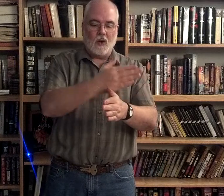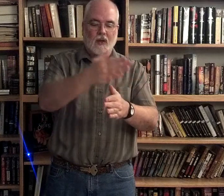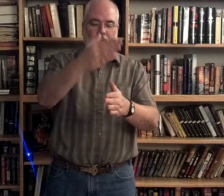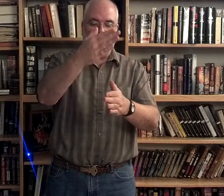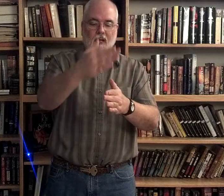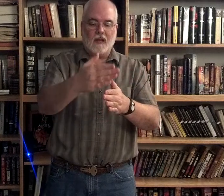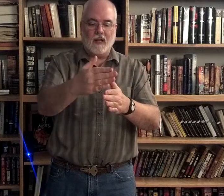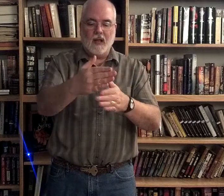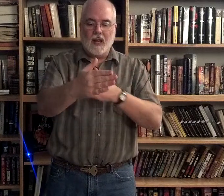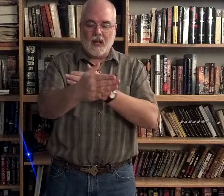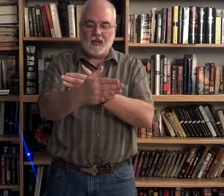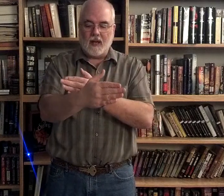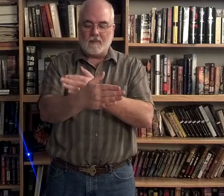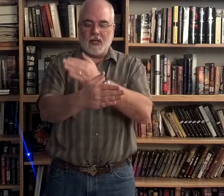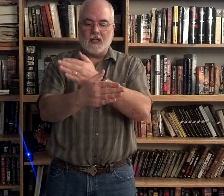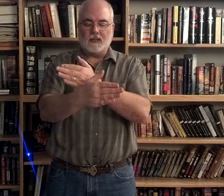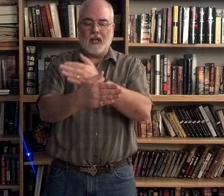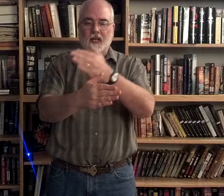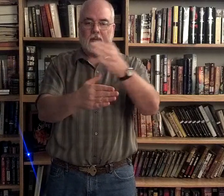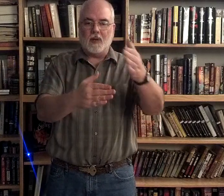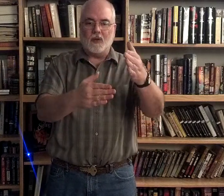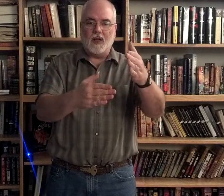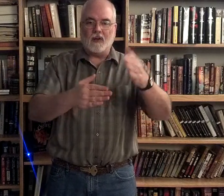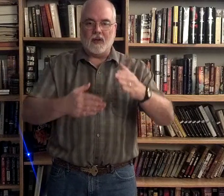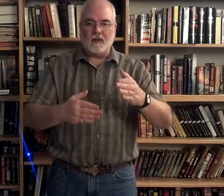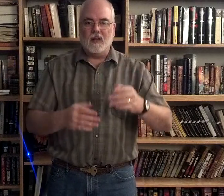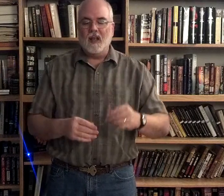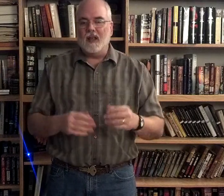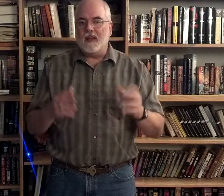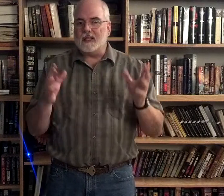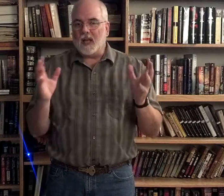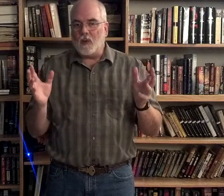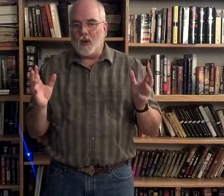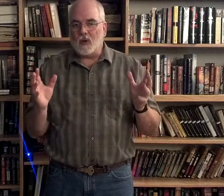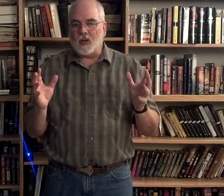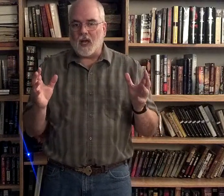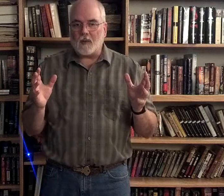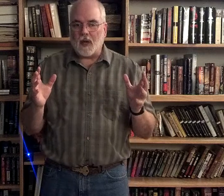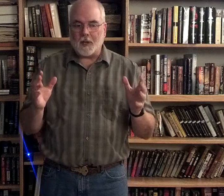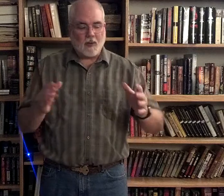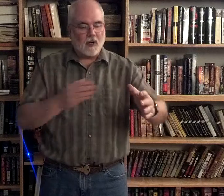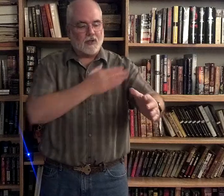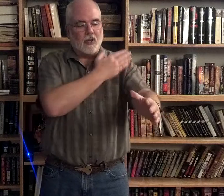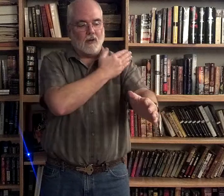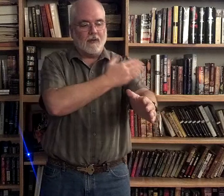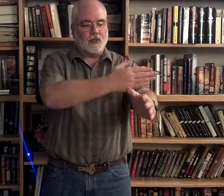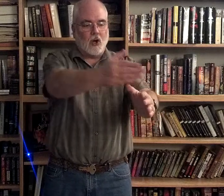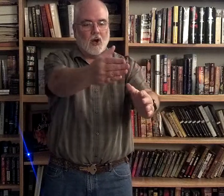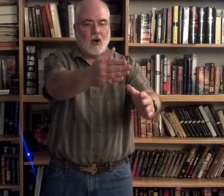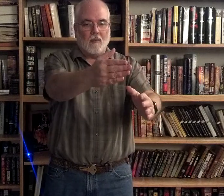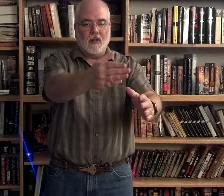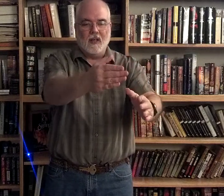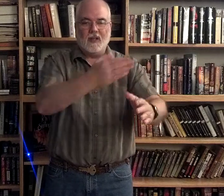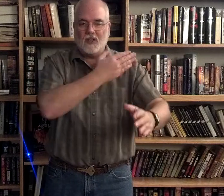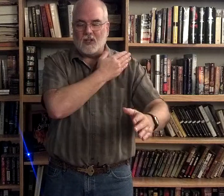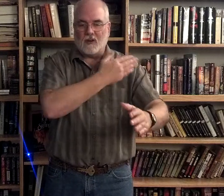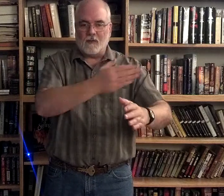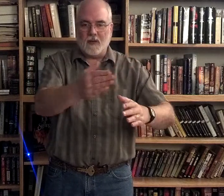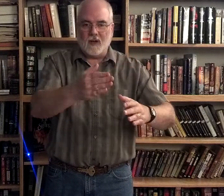to the end and then take this hand up and go to the other end. And that's kind of the way it works with a lot of body parts. You know, if it was an arm, you'd start from here.